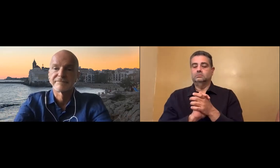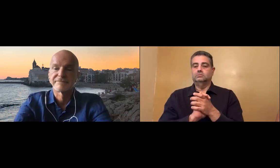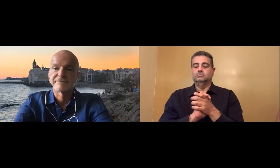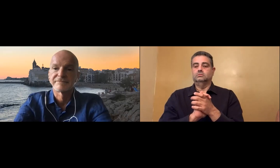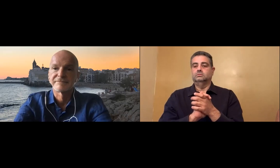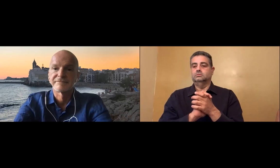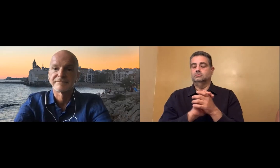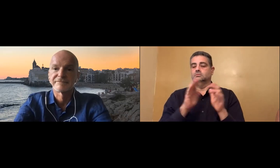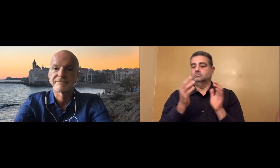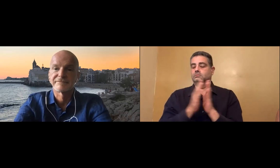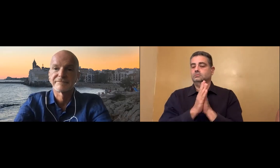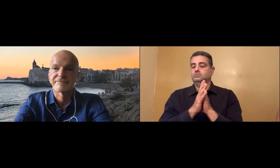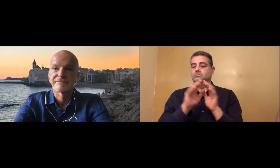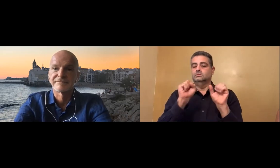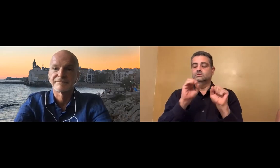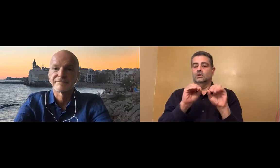reach out to Tor.